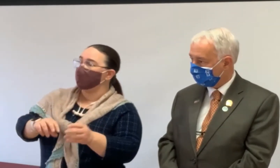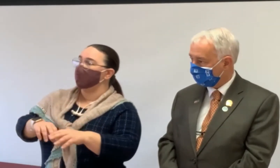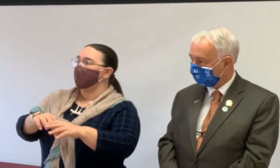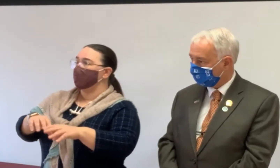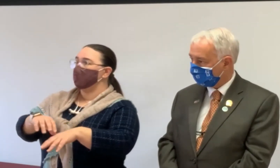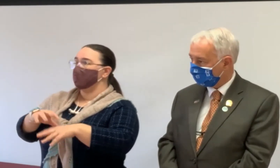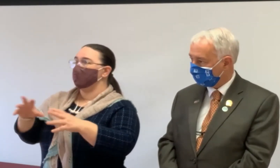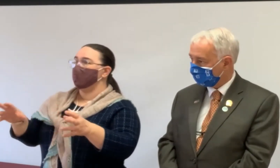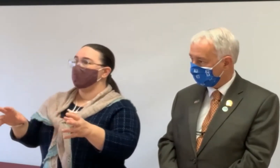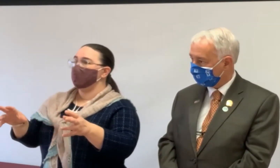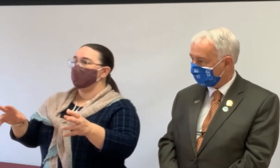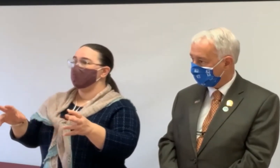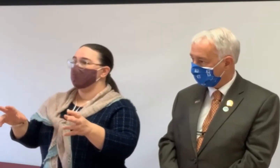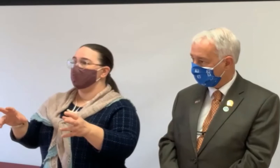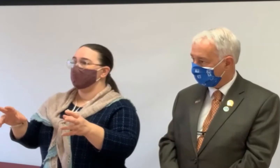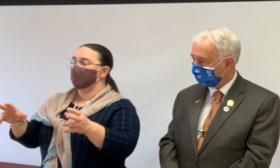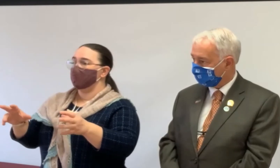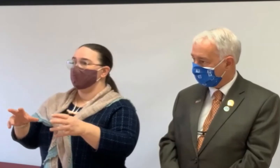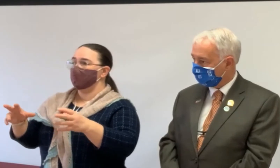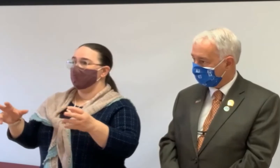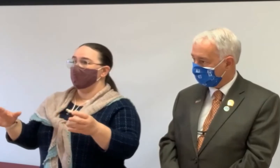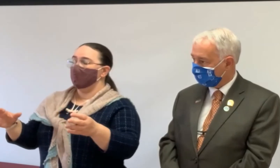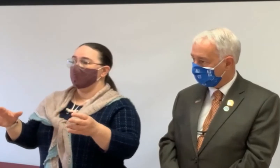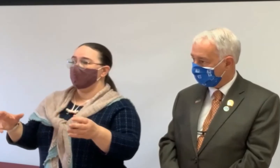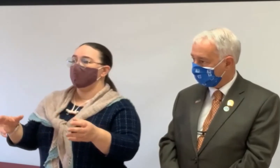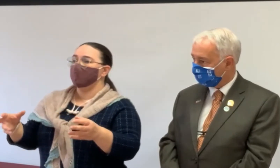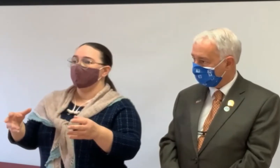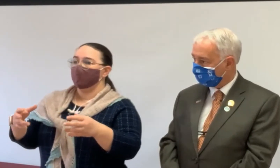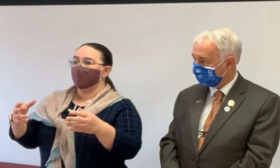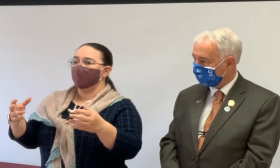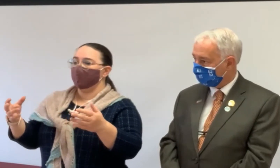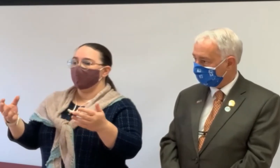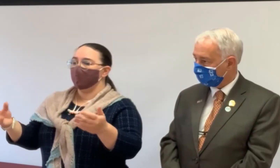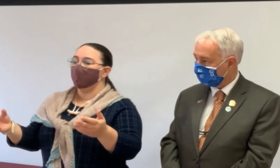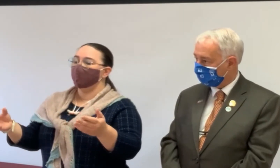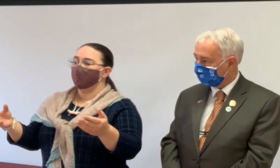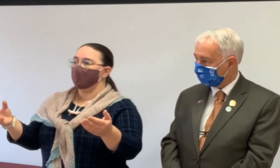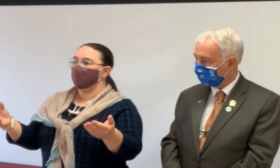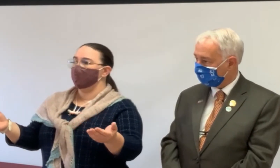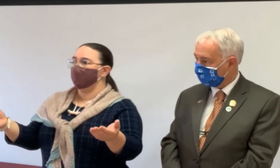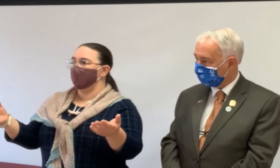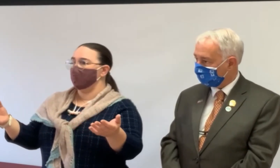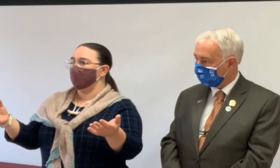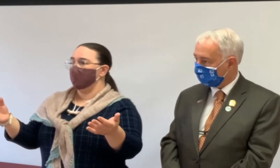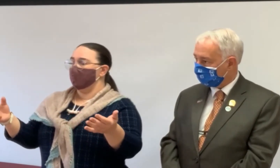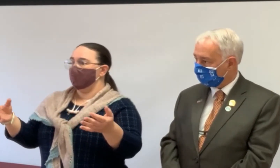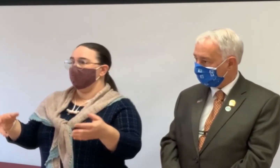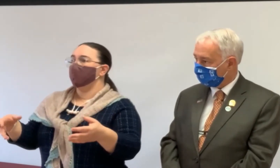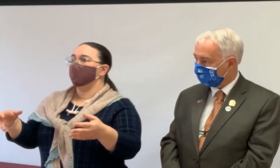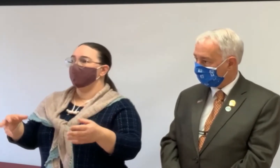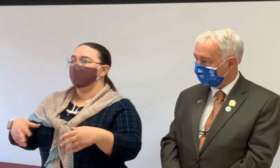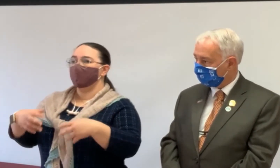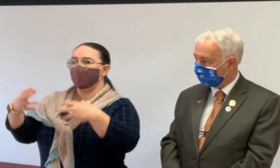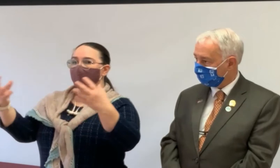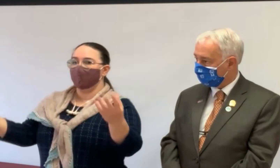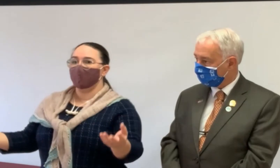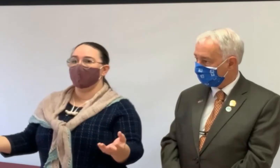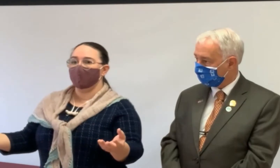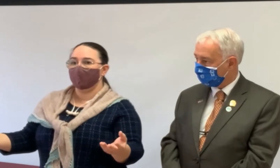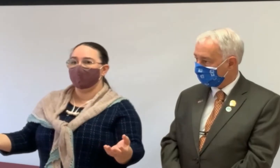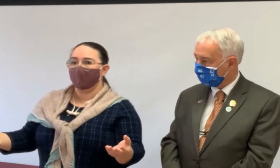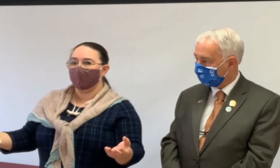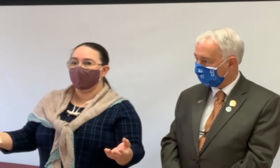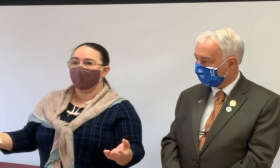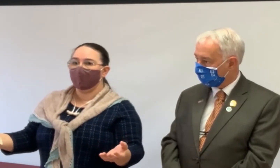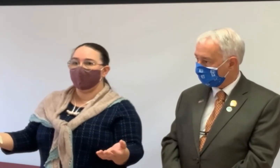the property. So you're not just making these things, these changes or improvements for your own convenience, but also